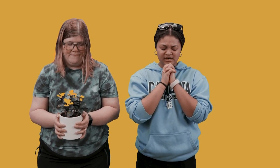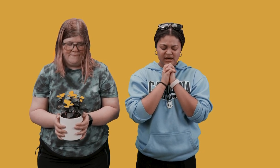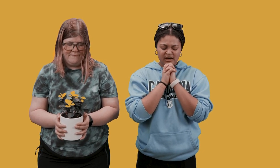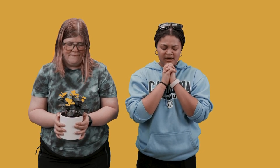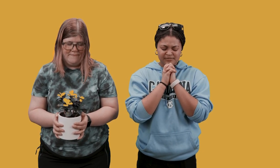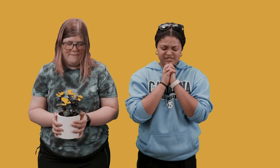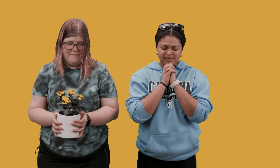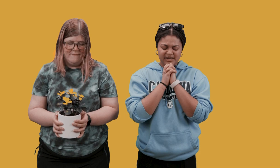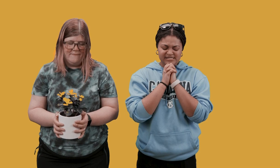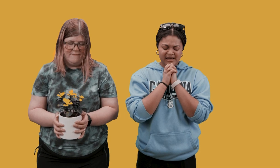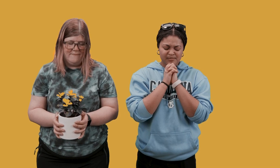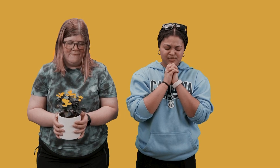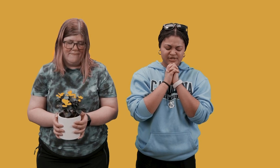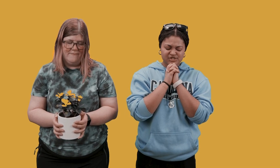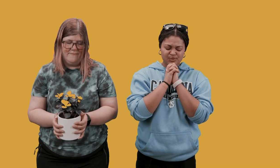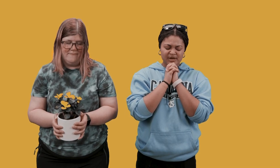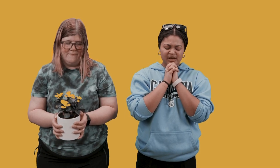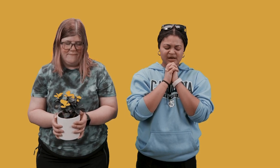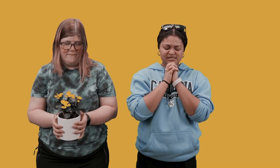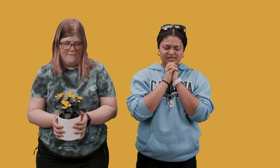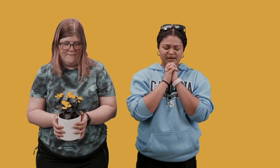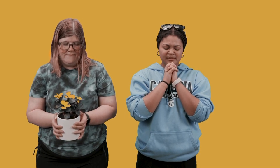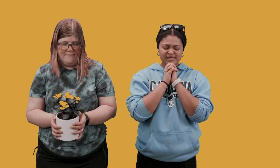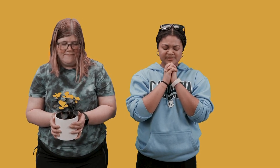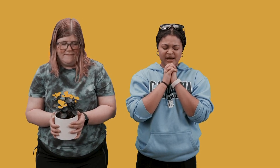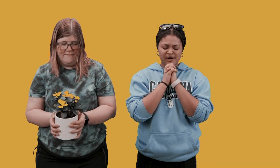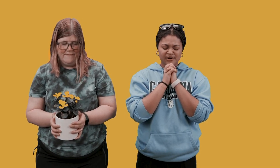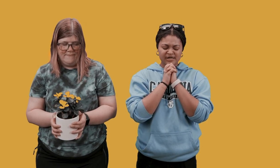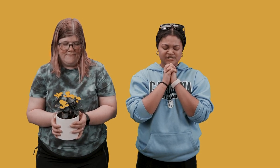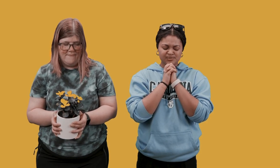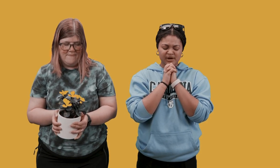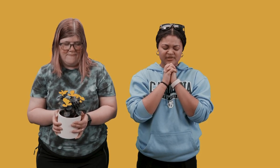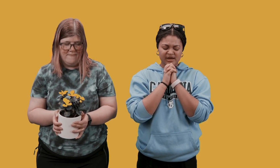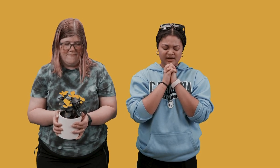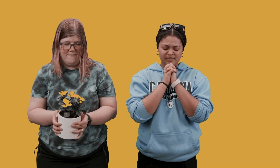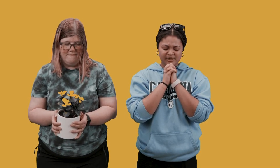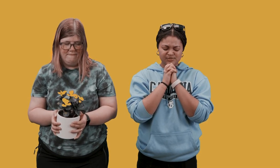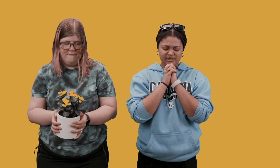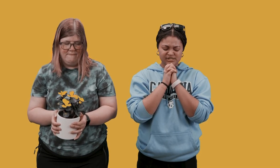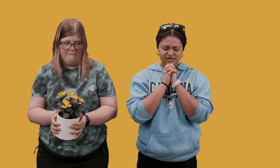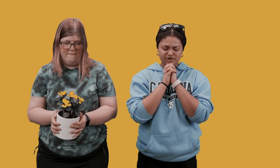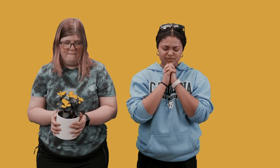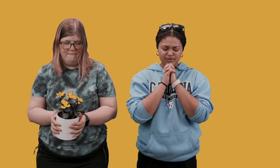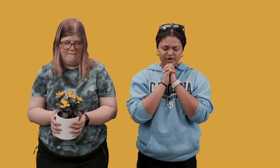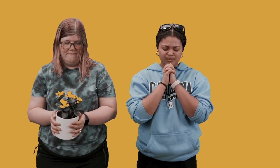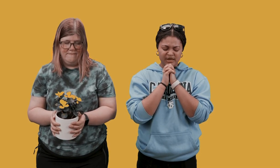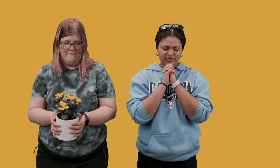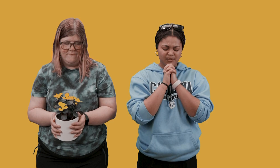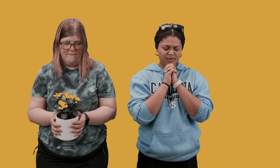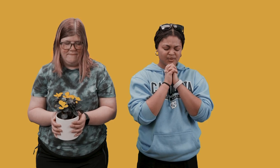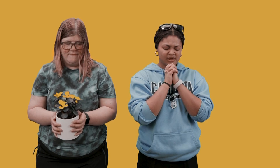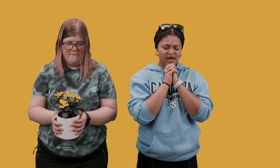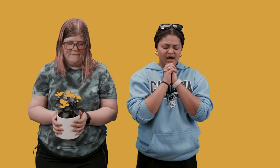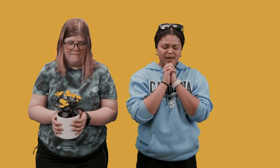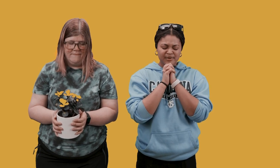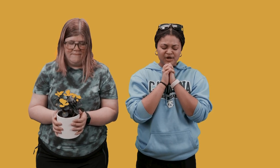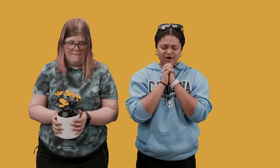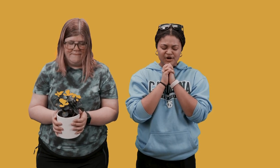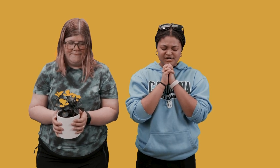um just being an example and showing us um God's power and I just pray that um as we continue throughout our week that we will um be encouraged